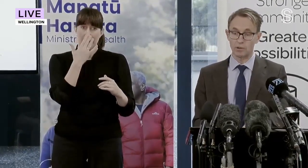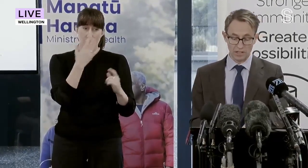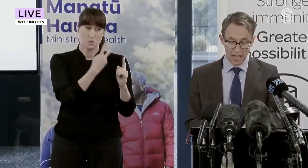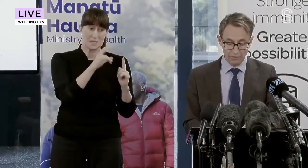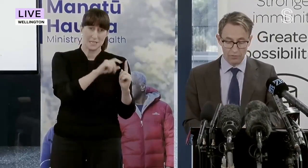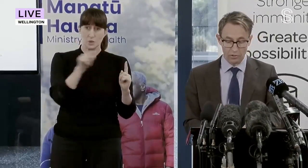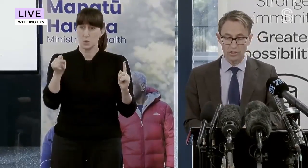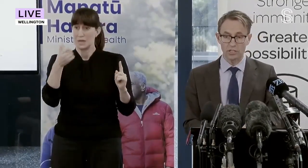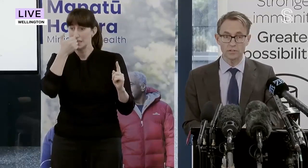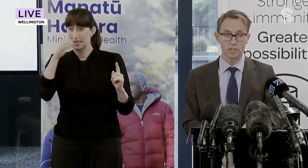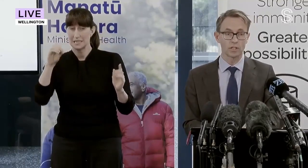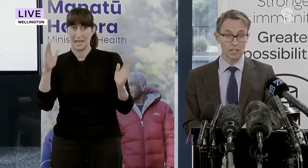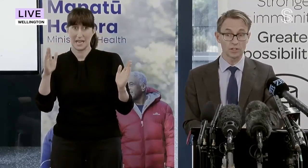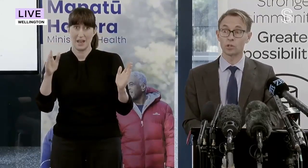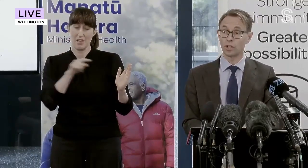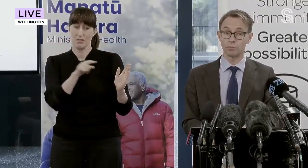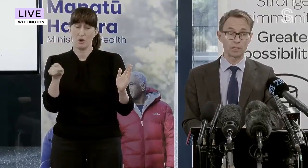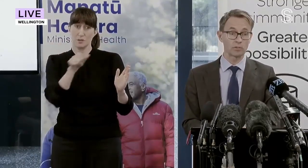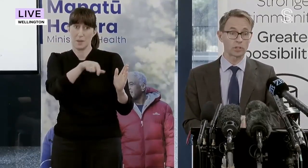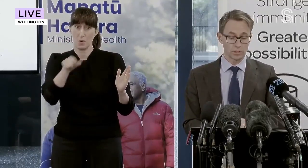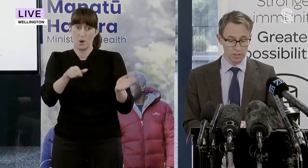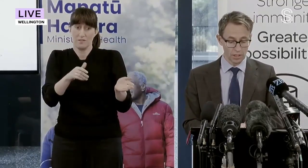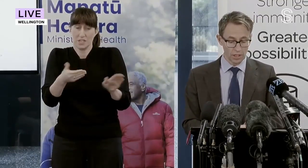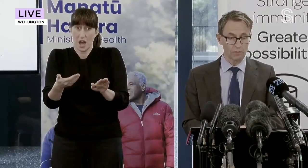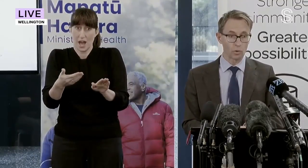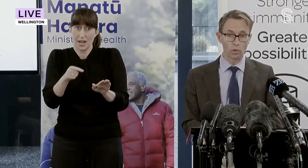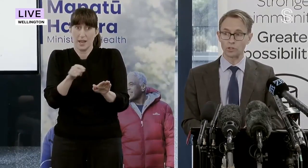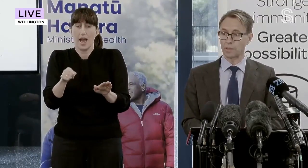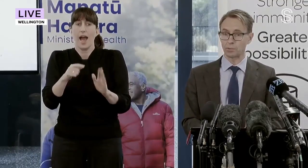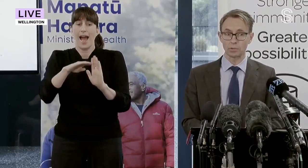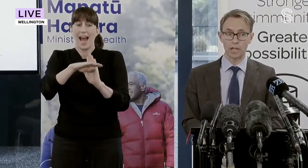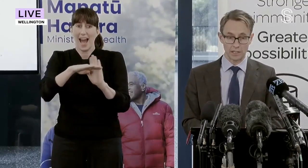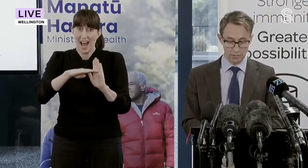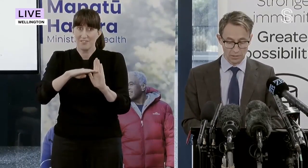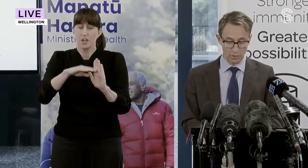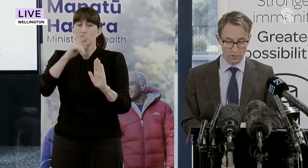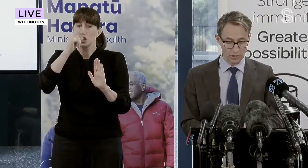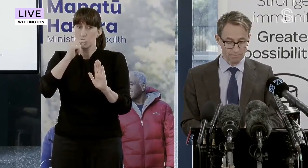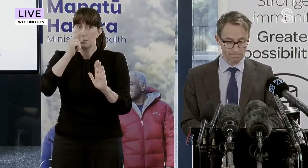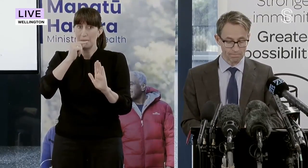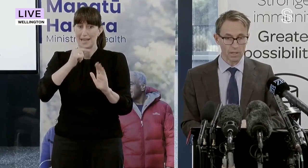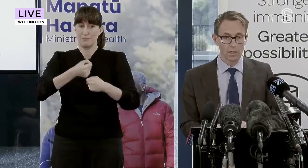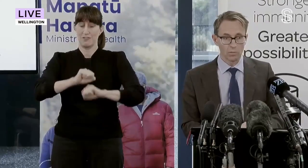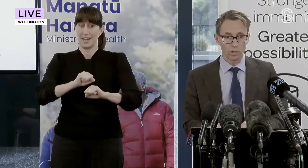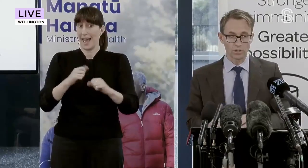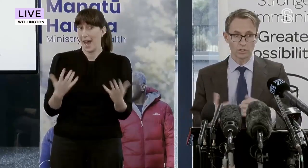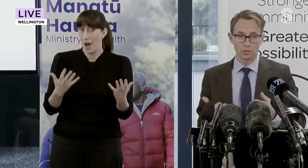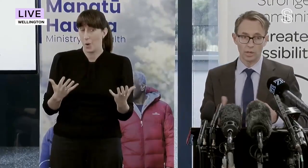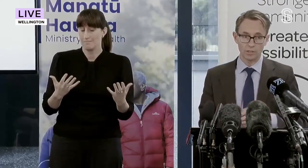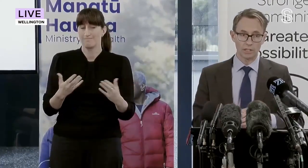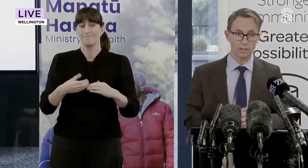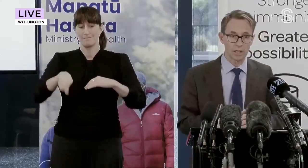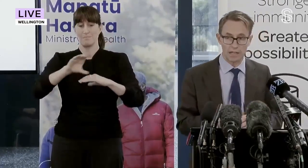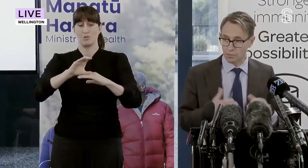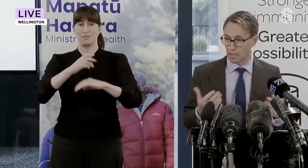that around half of those deaths could have been avoided if all those people had been boosted. We'll continue